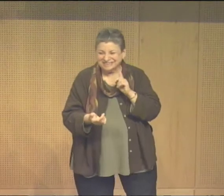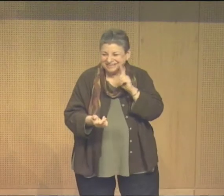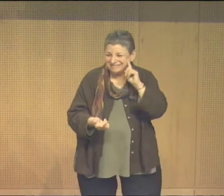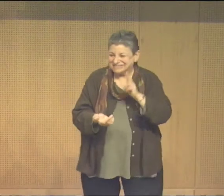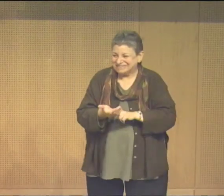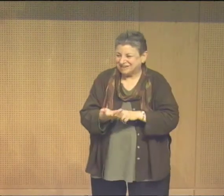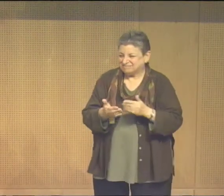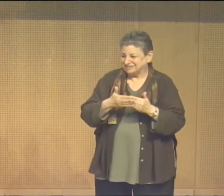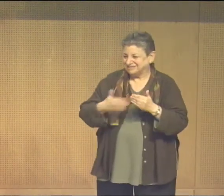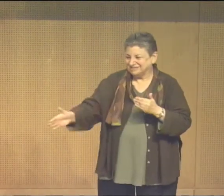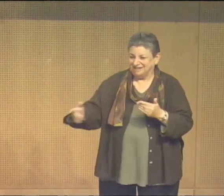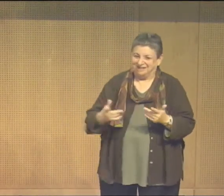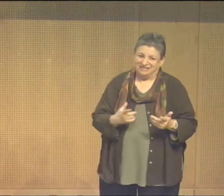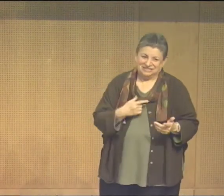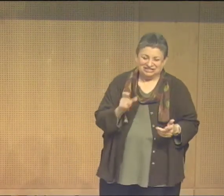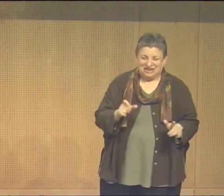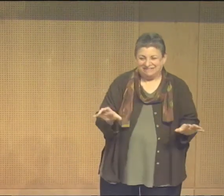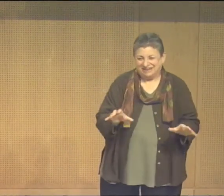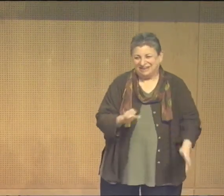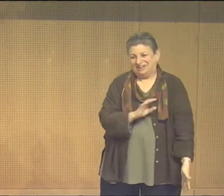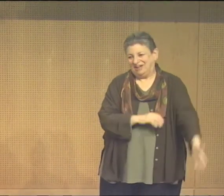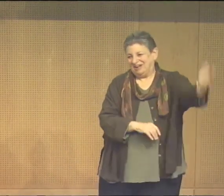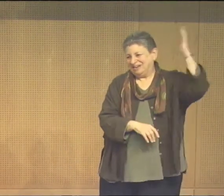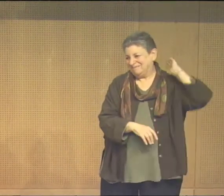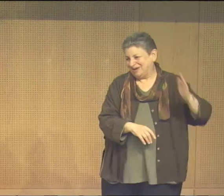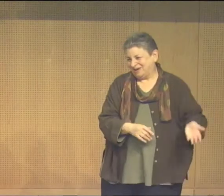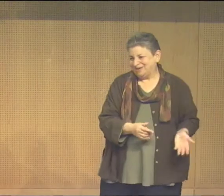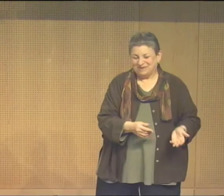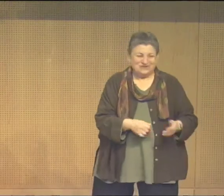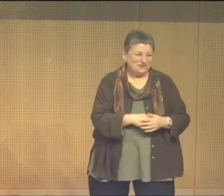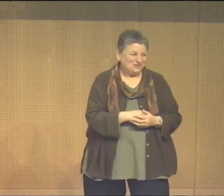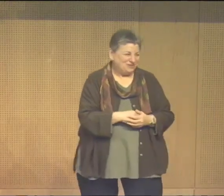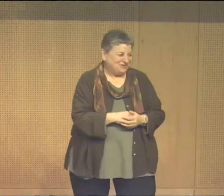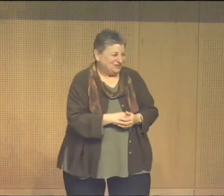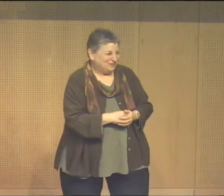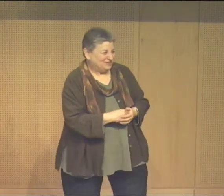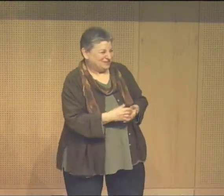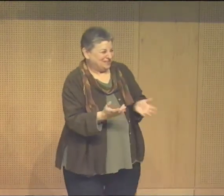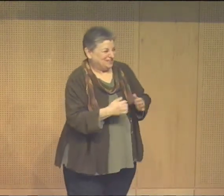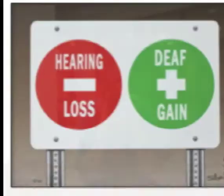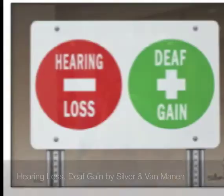deaf stamp. And we should have done that a long time